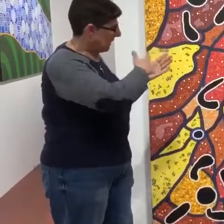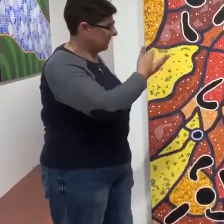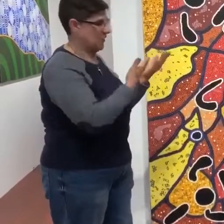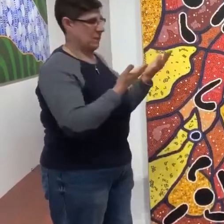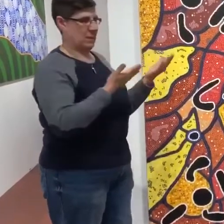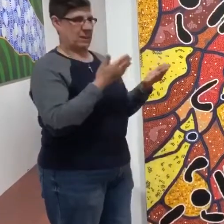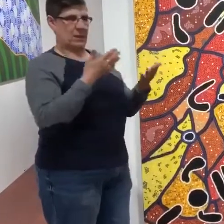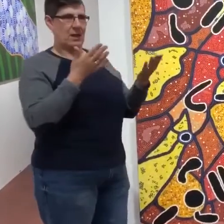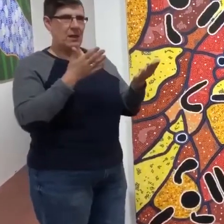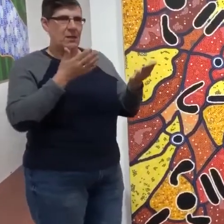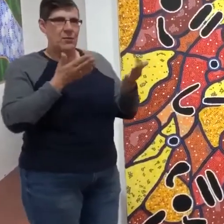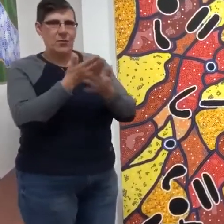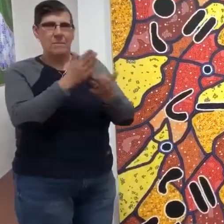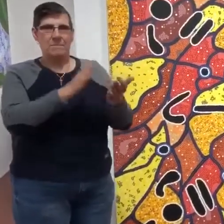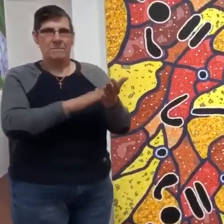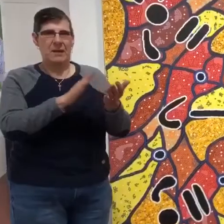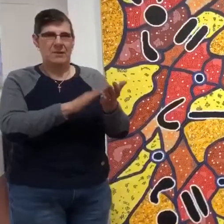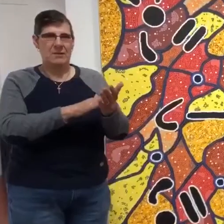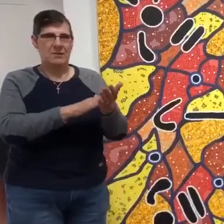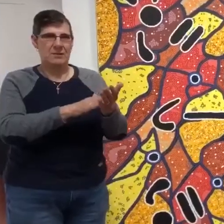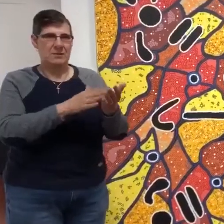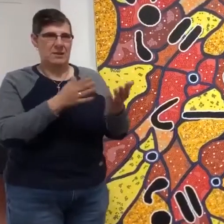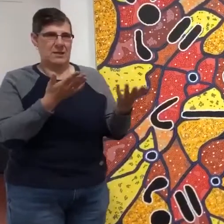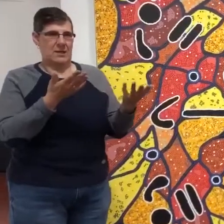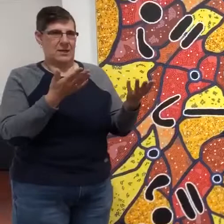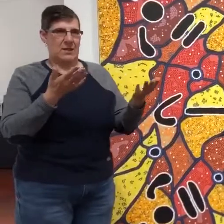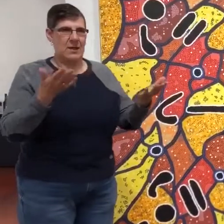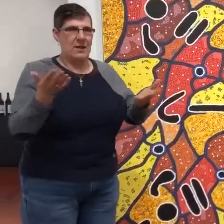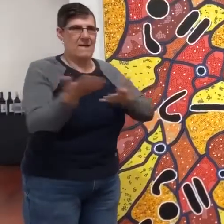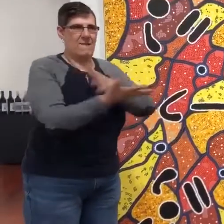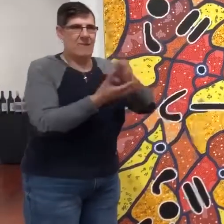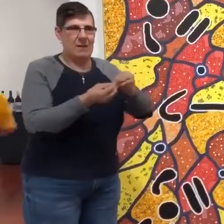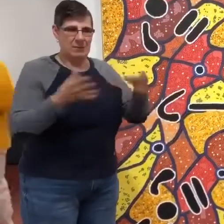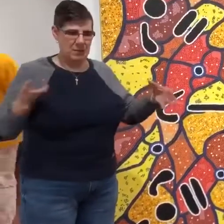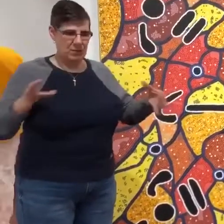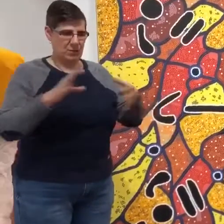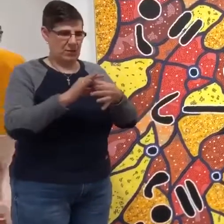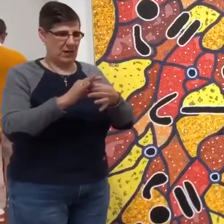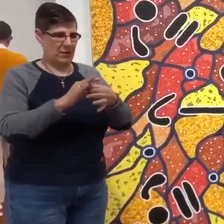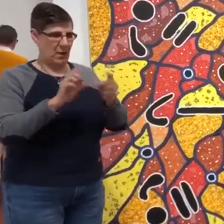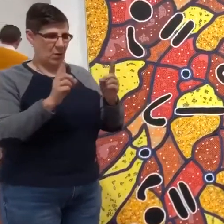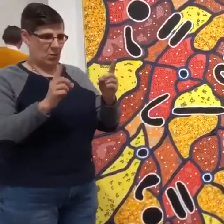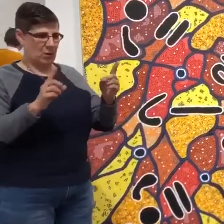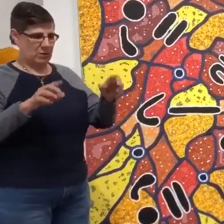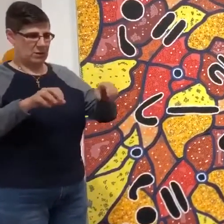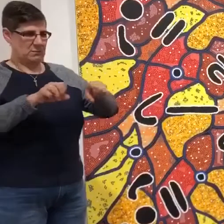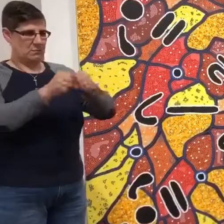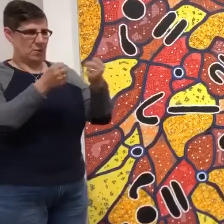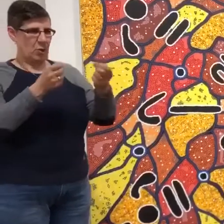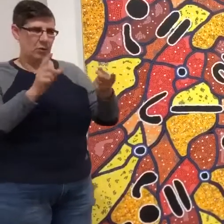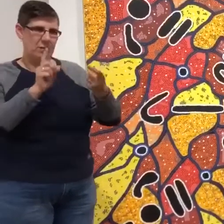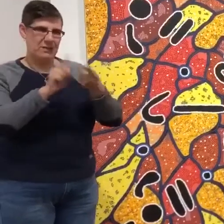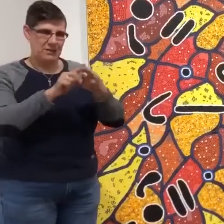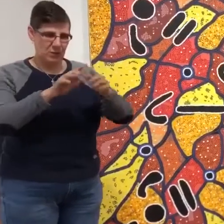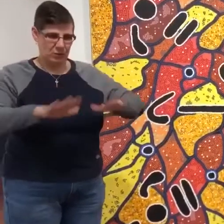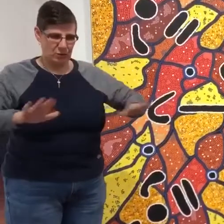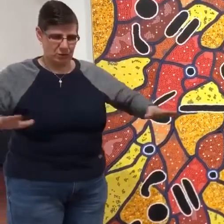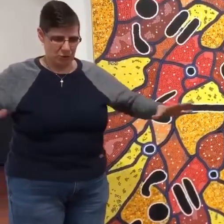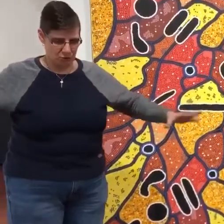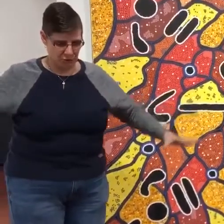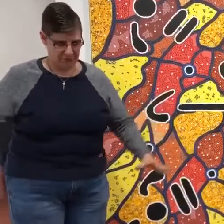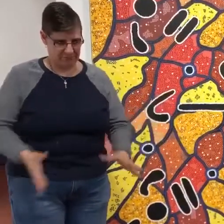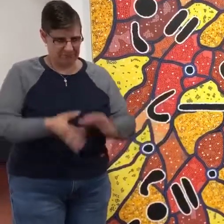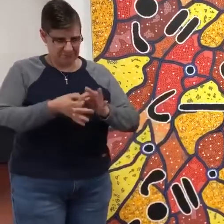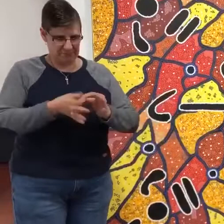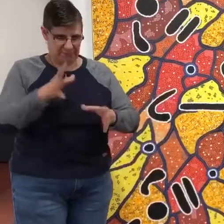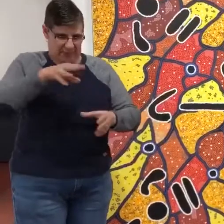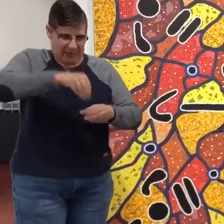family together. And whatever happens, whatever is broken, they're able to still keep the children in a